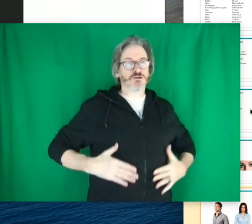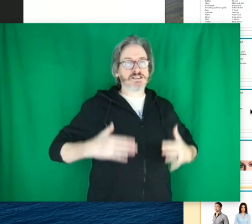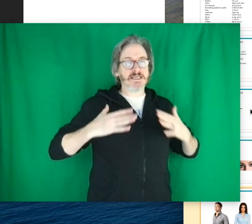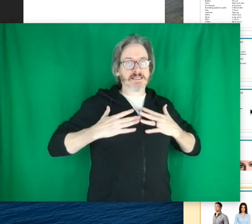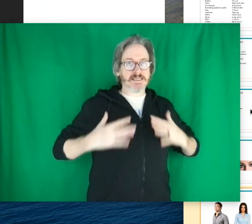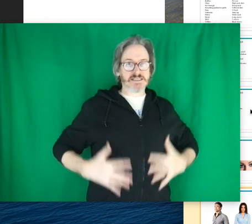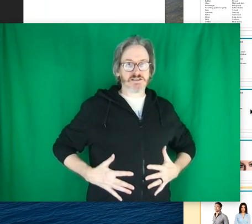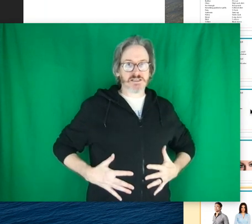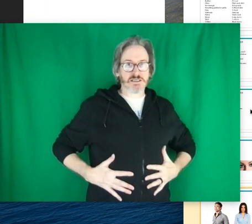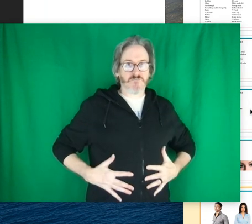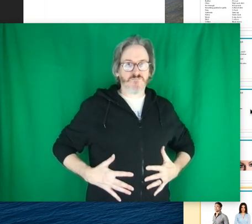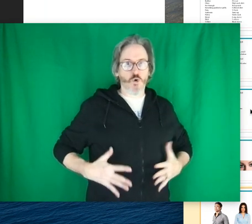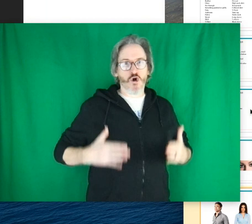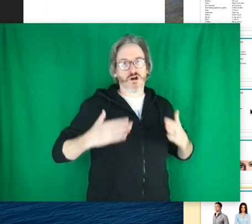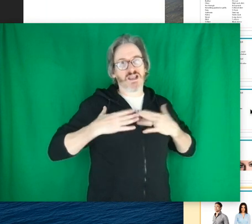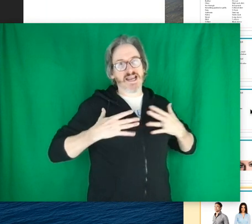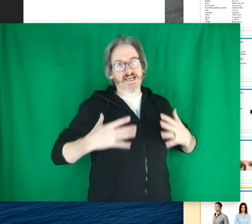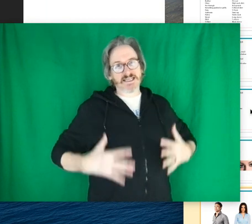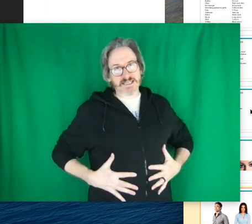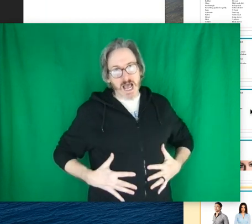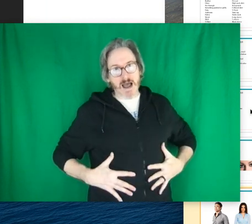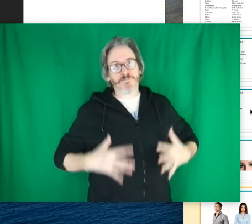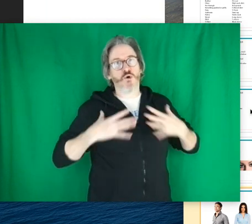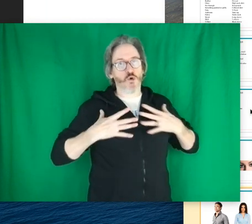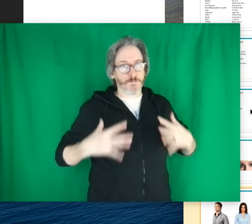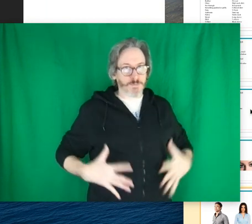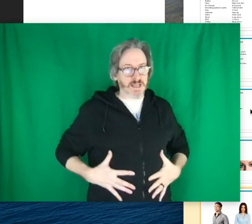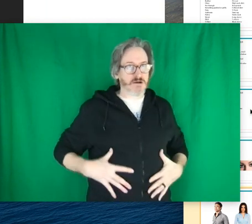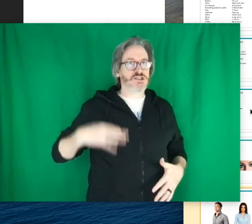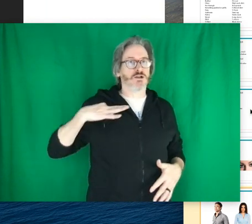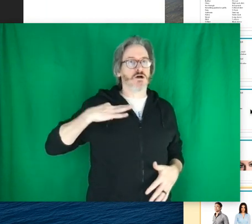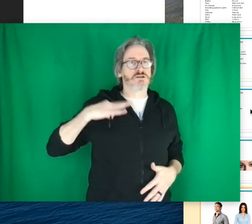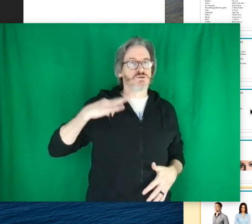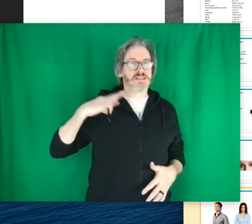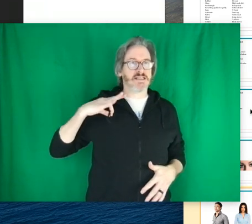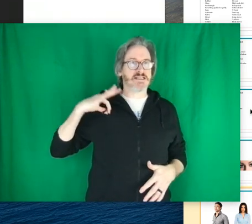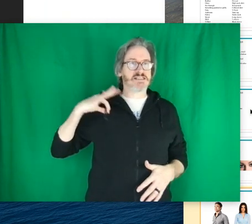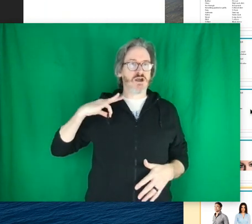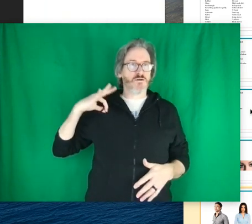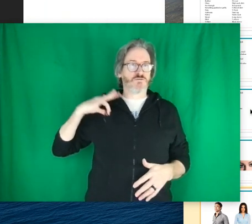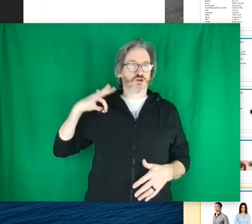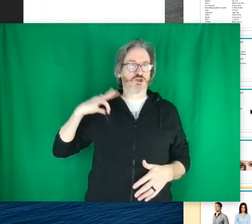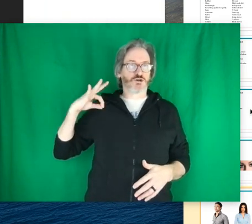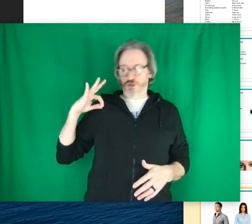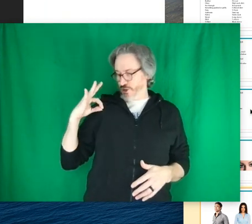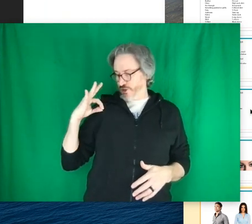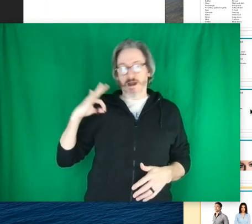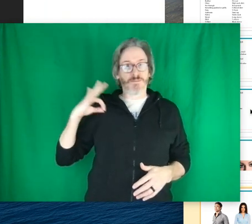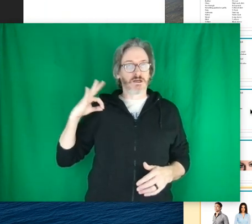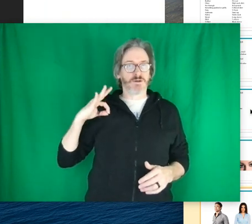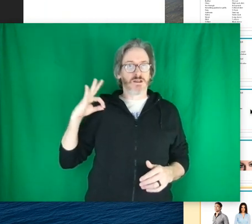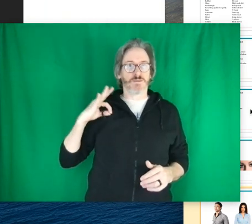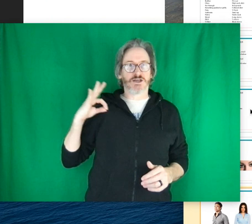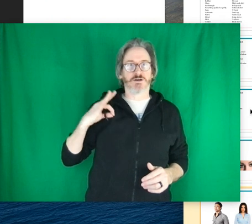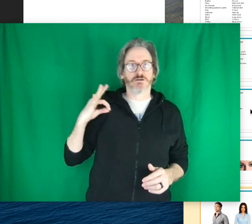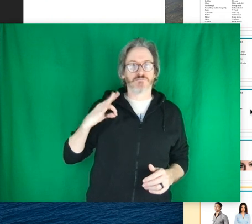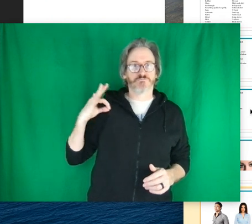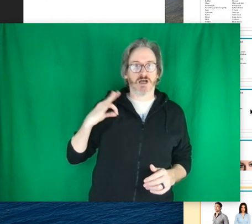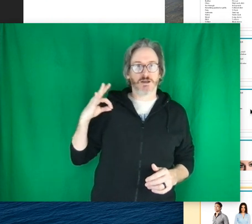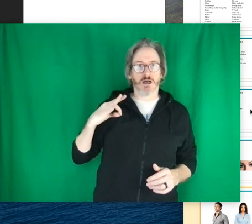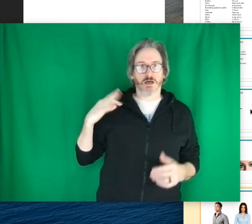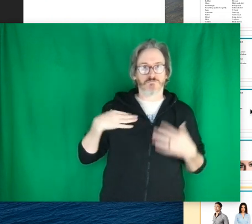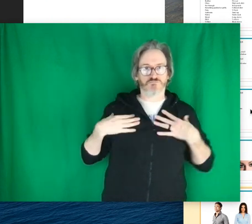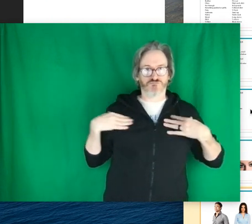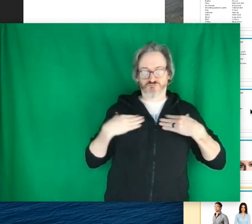You'll see this for like top or blouse. You'll also see this for shirt. Just grab a little bit of the material